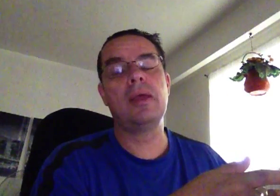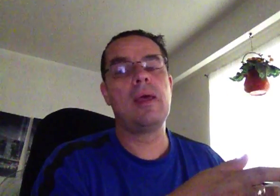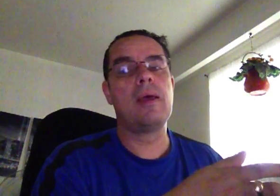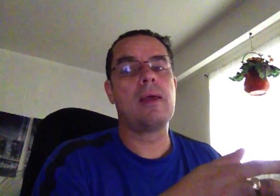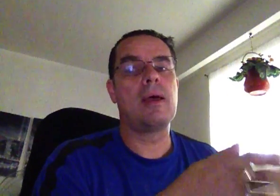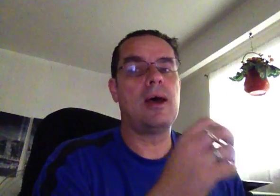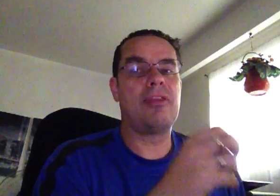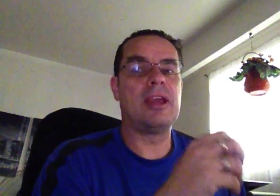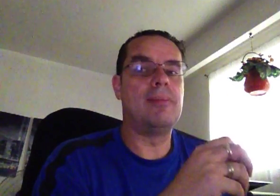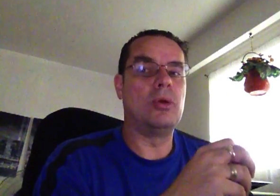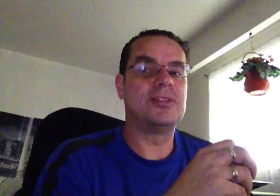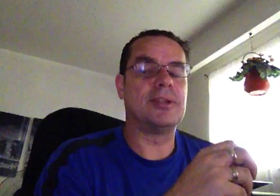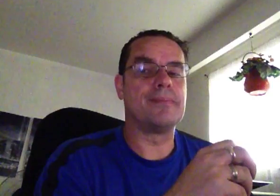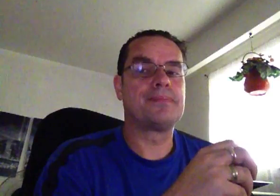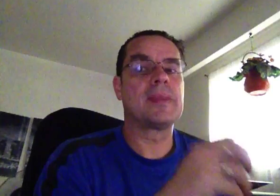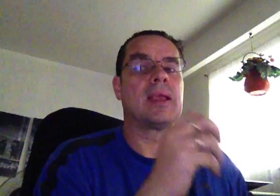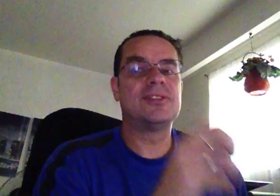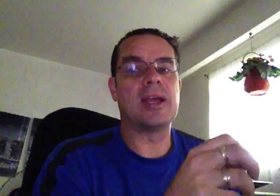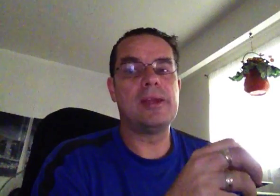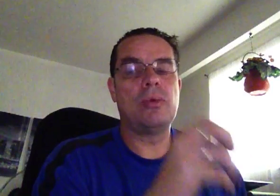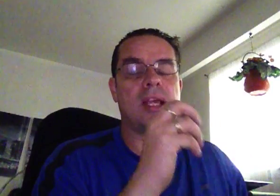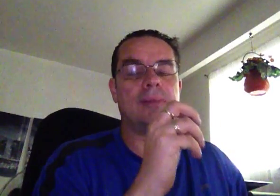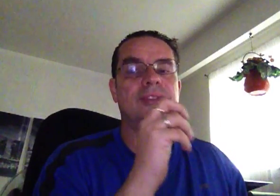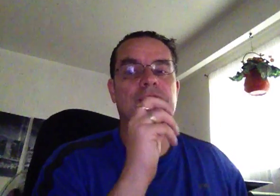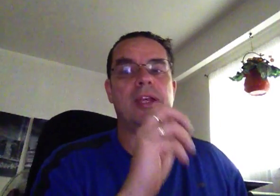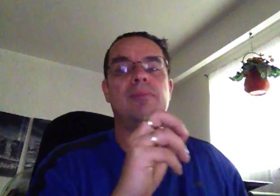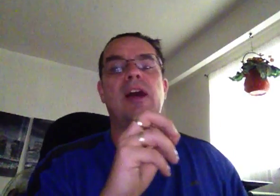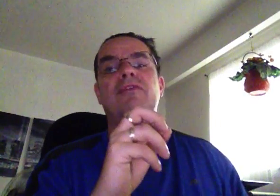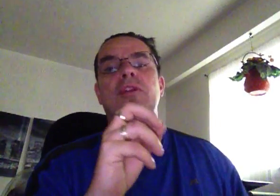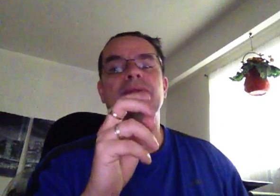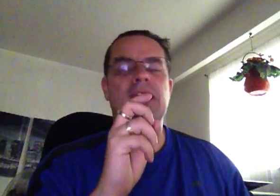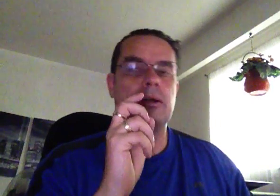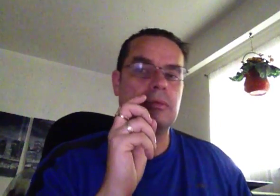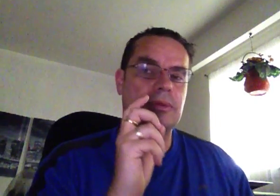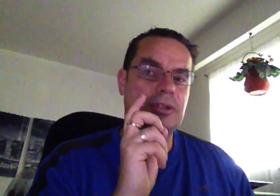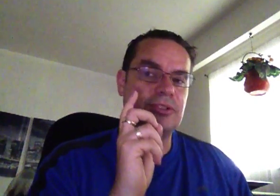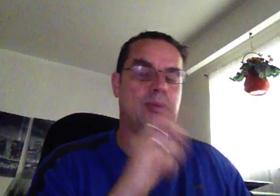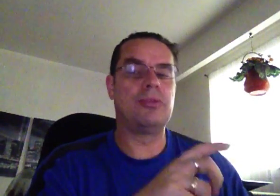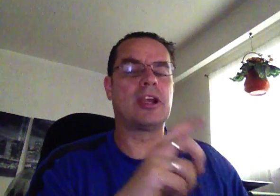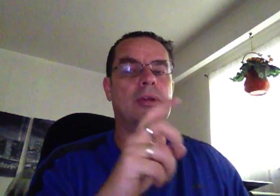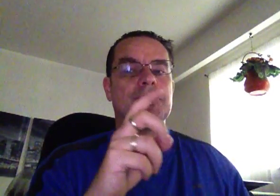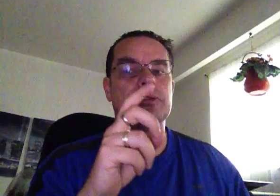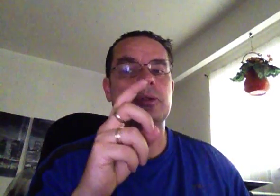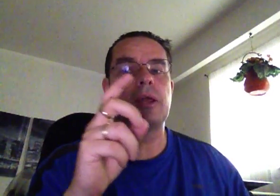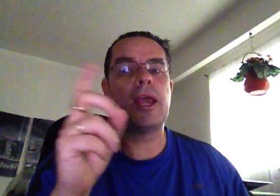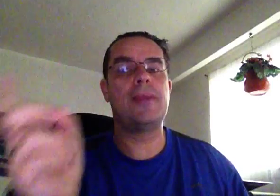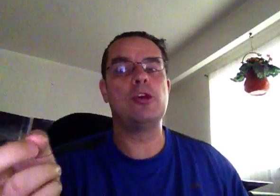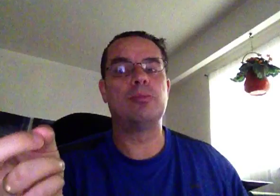thing I'm noticing. Second, when it comes to the trading platforms, now, there's both the commercial and the open